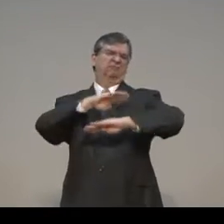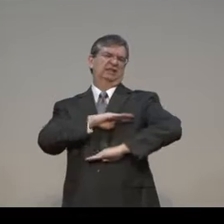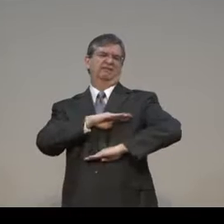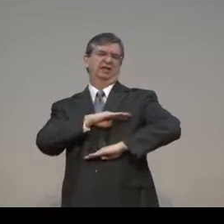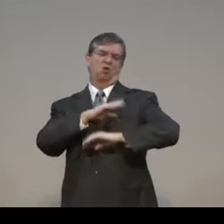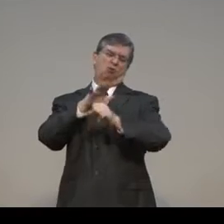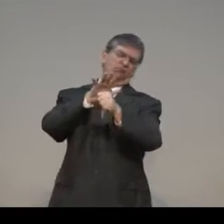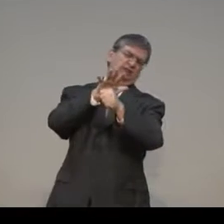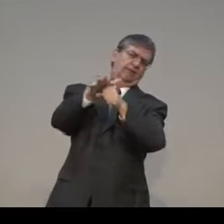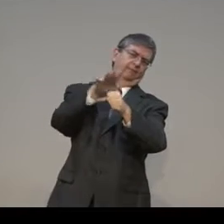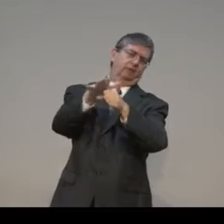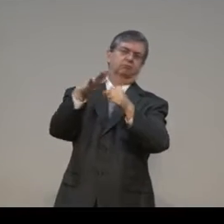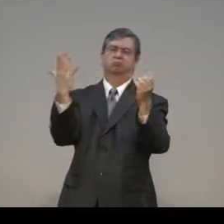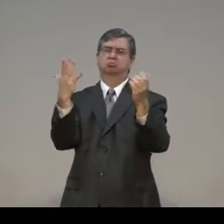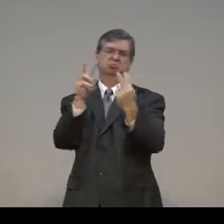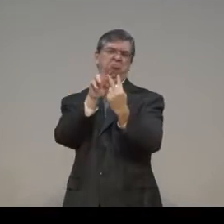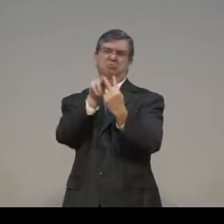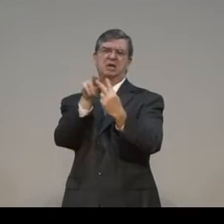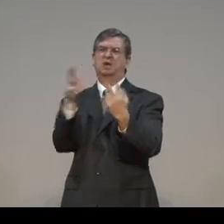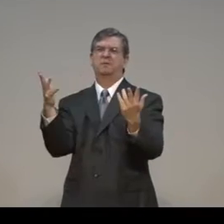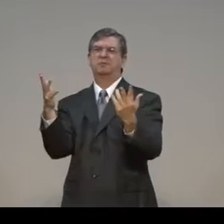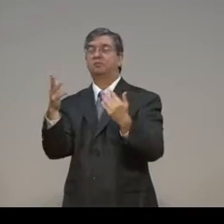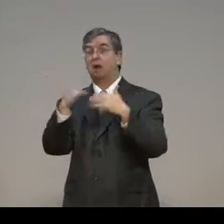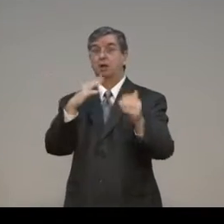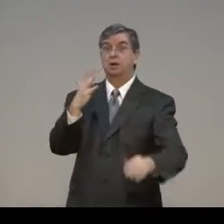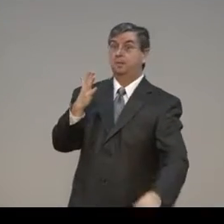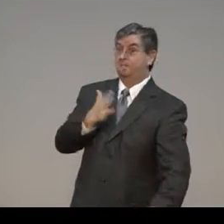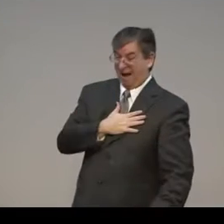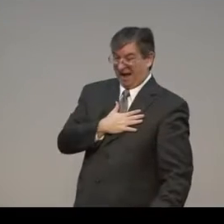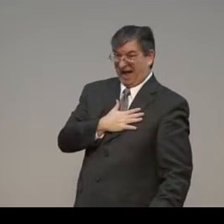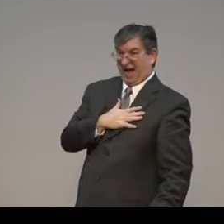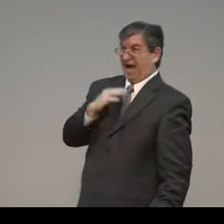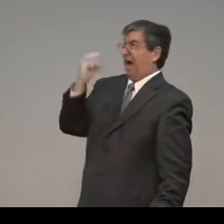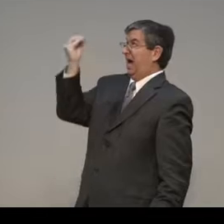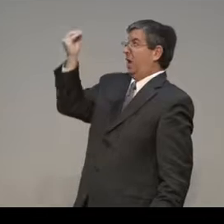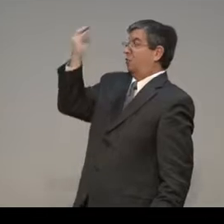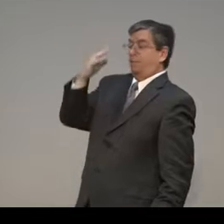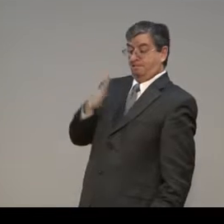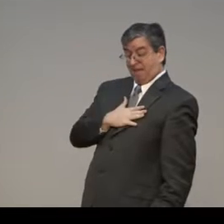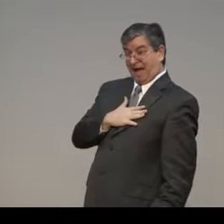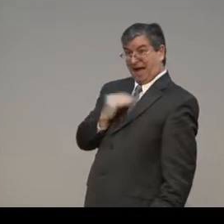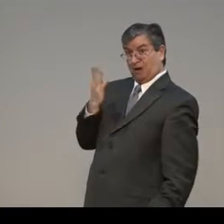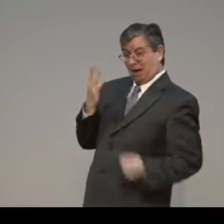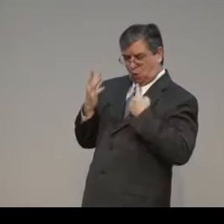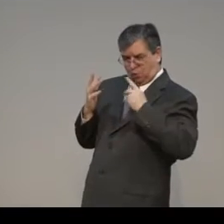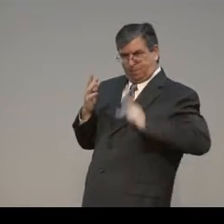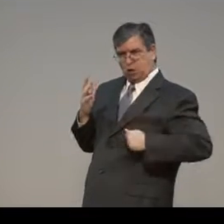that are needed to cover the sin.